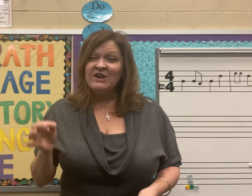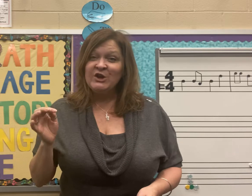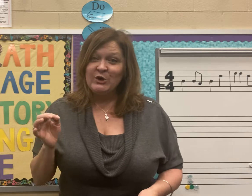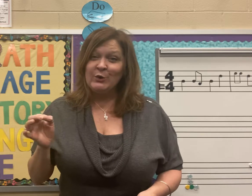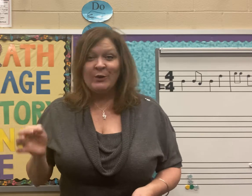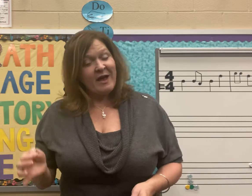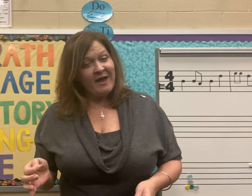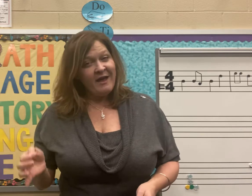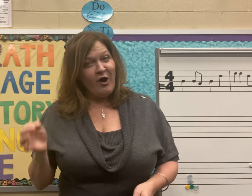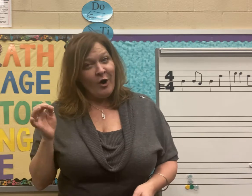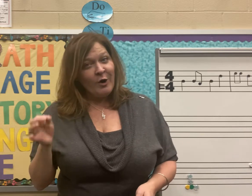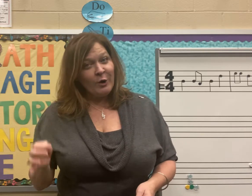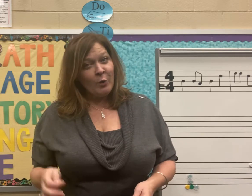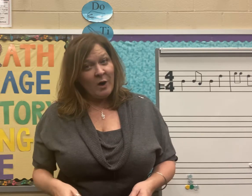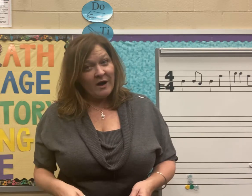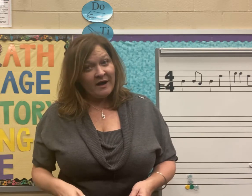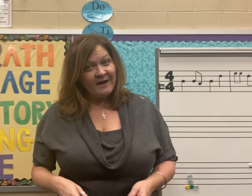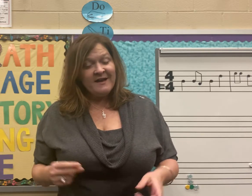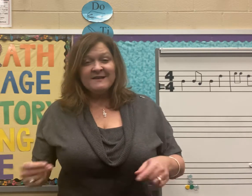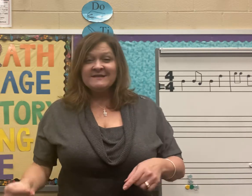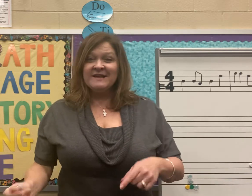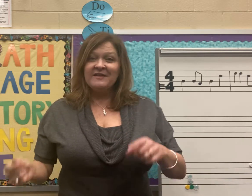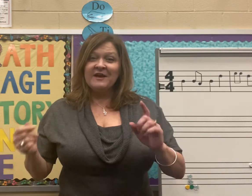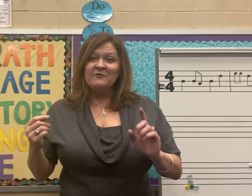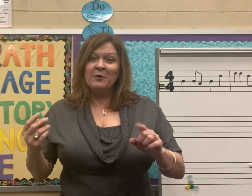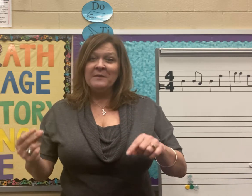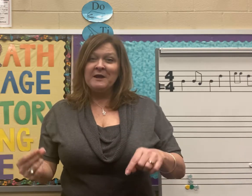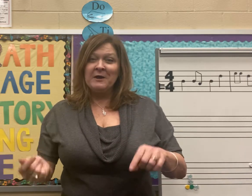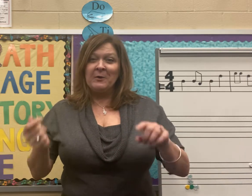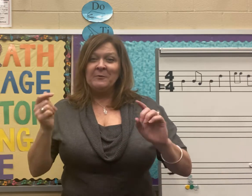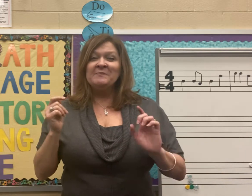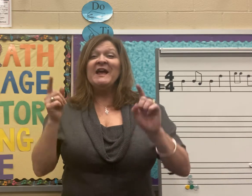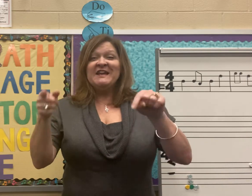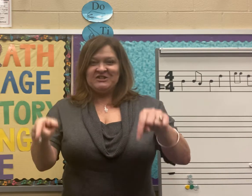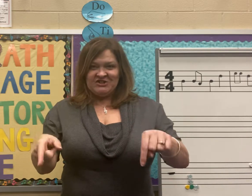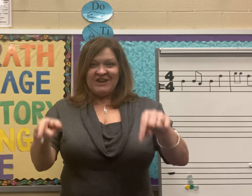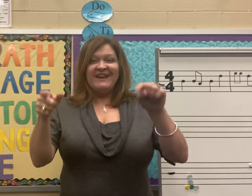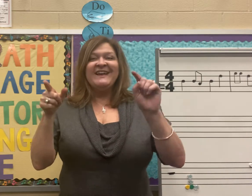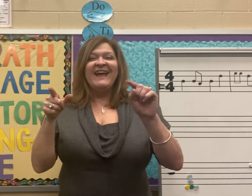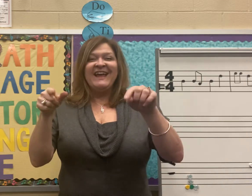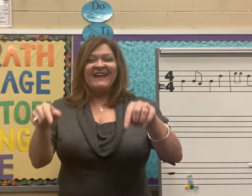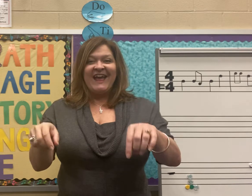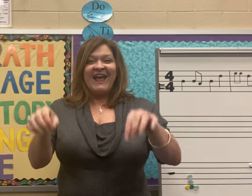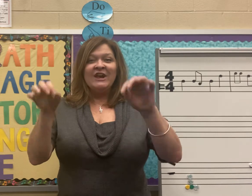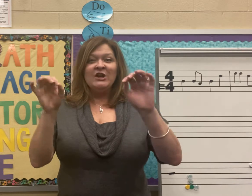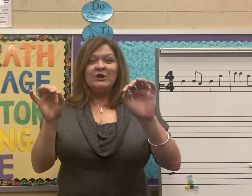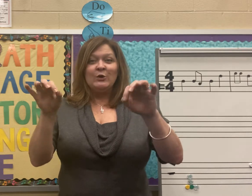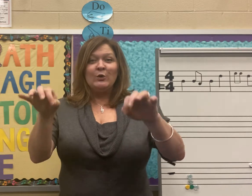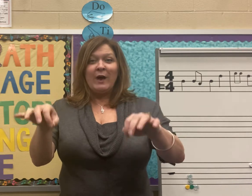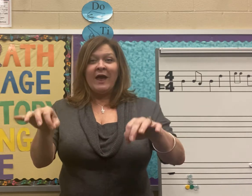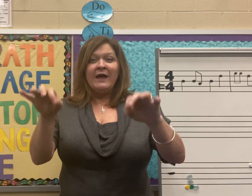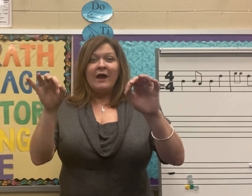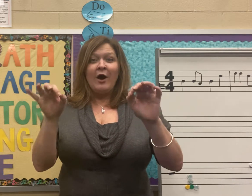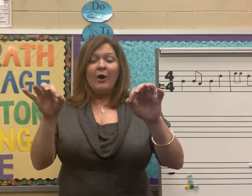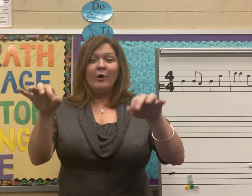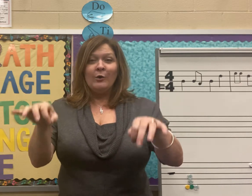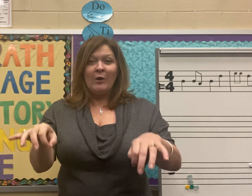-U-A-R-Y. Say that for me, go. J-A-N-U-A-R-Y.